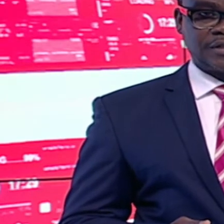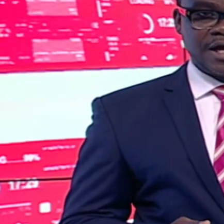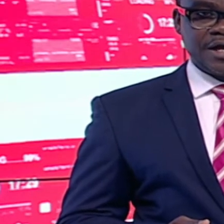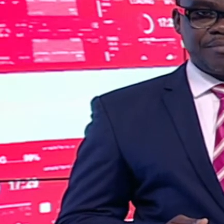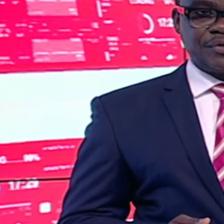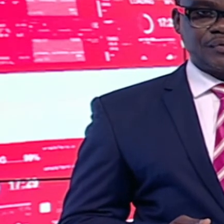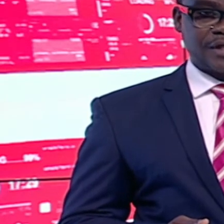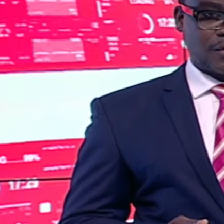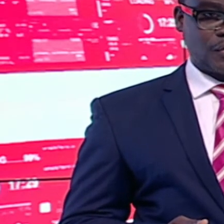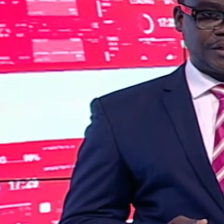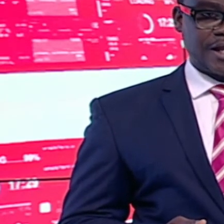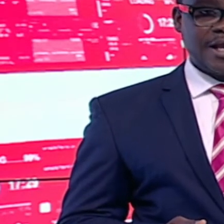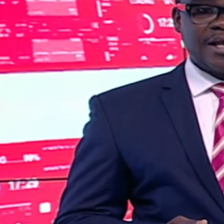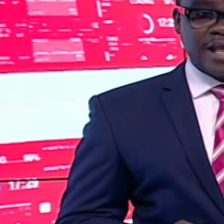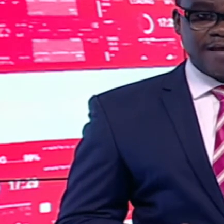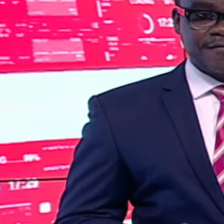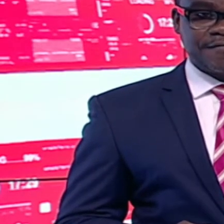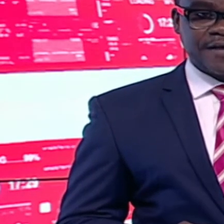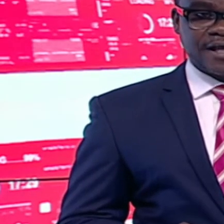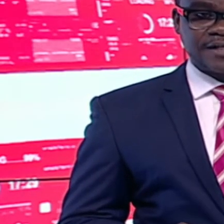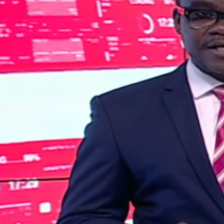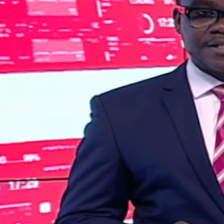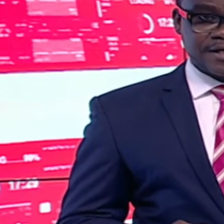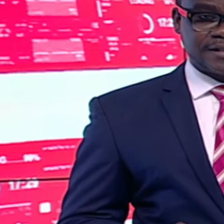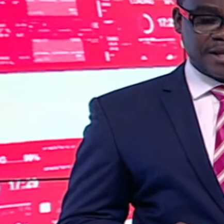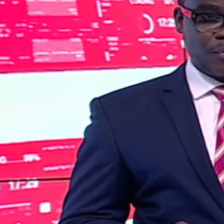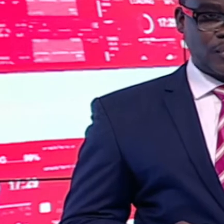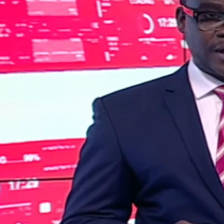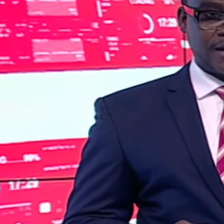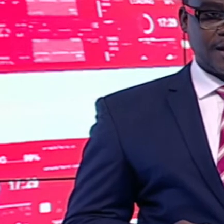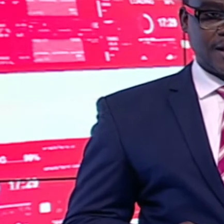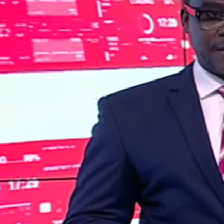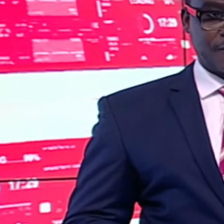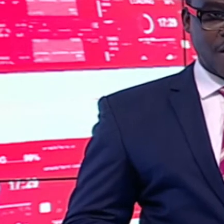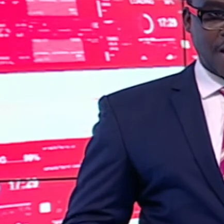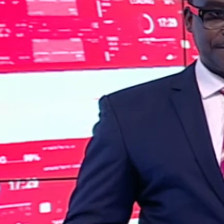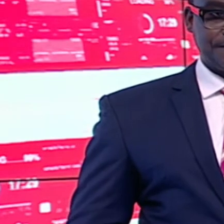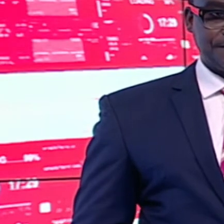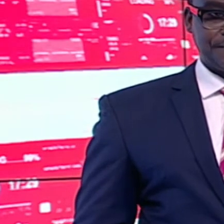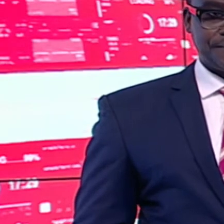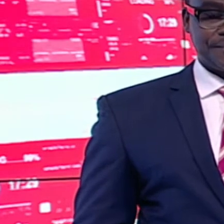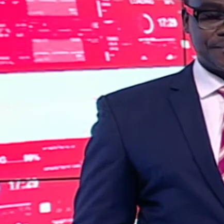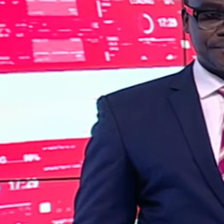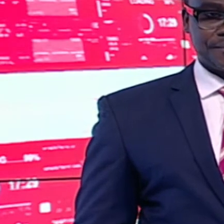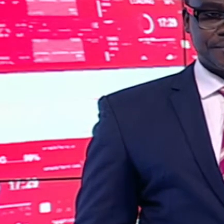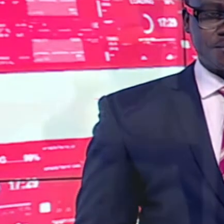Dr. Bedusa Akodier, gave the figures Thursday morning in Accra.